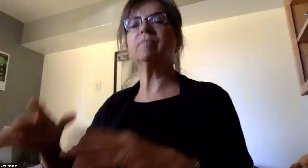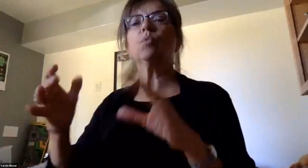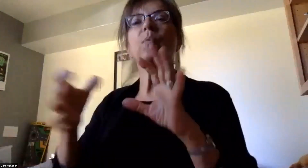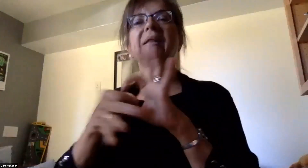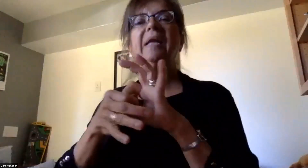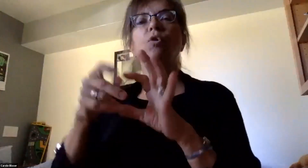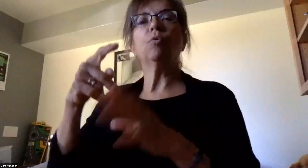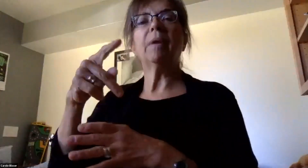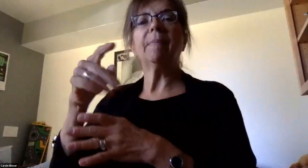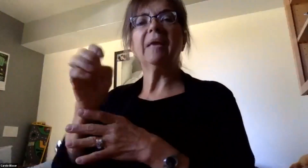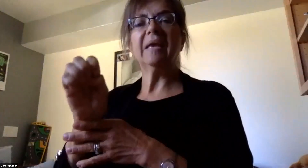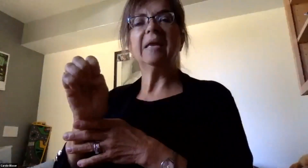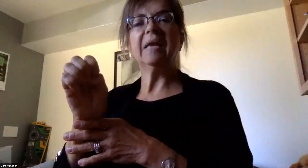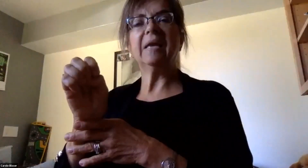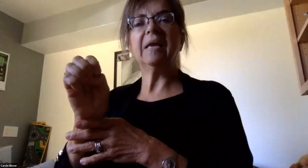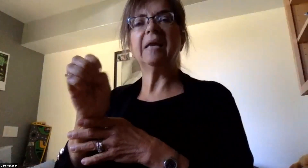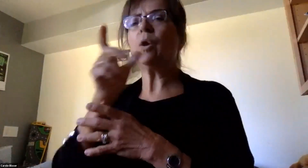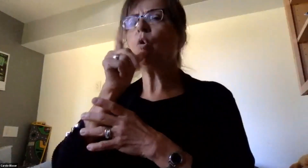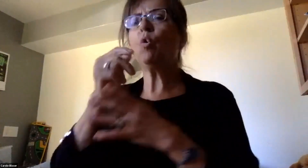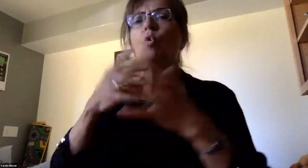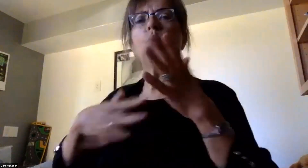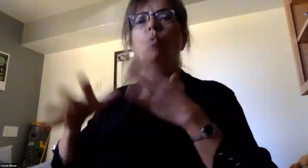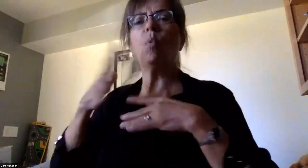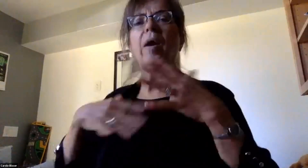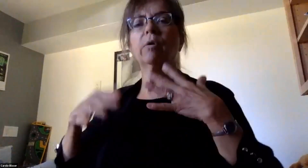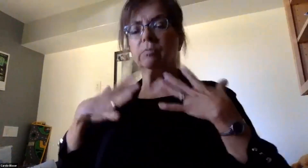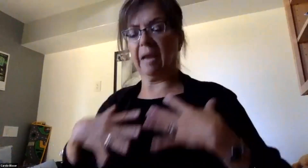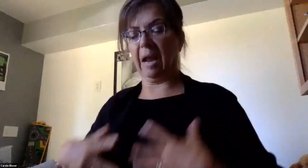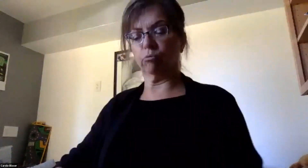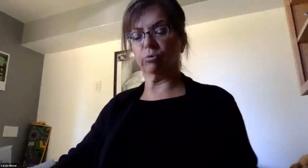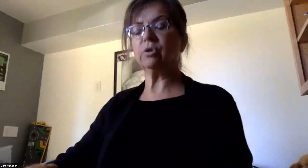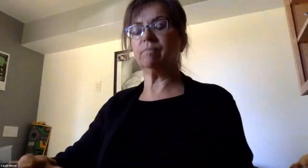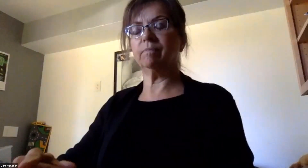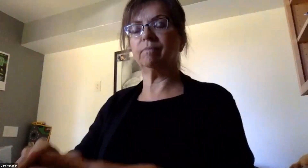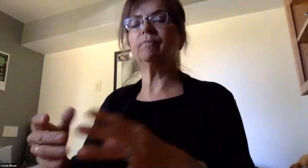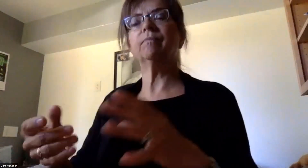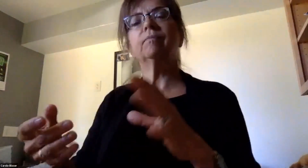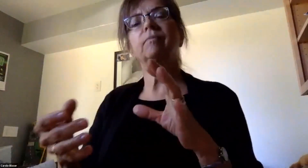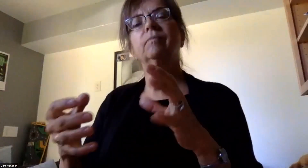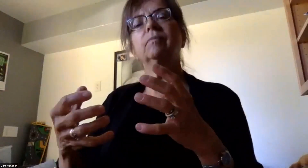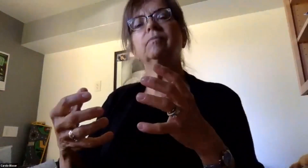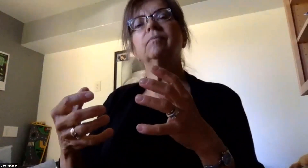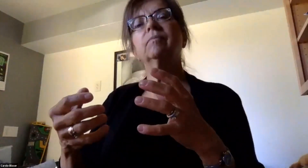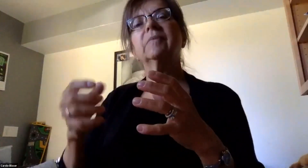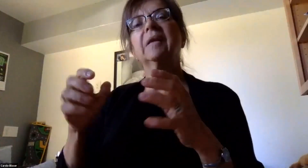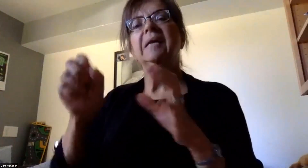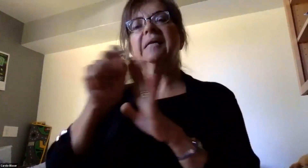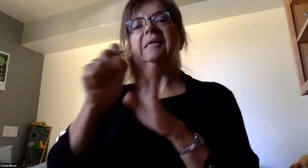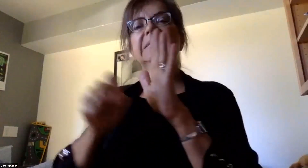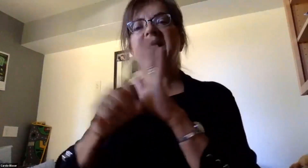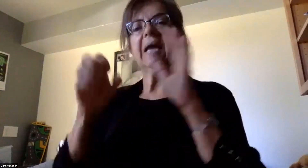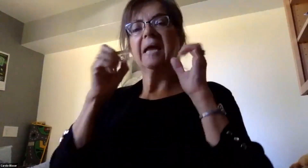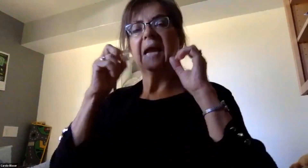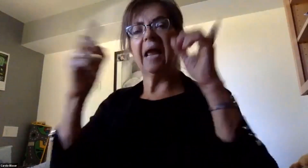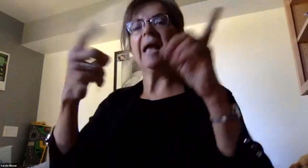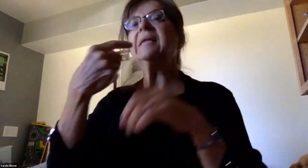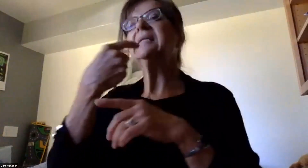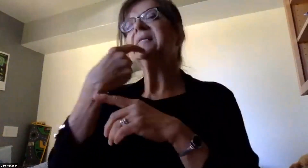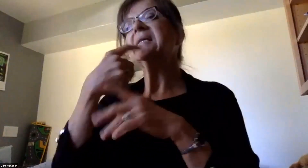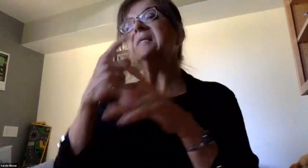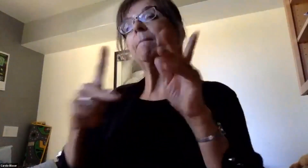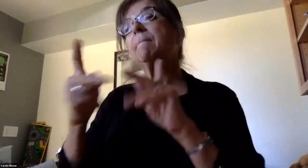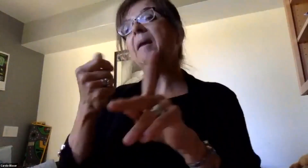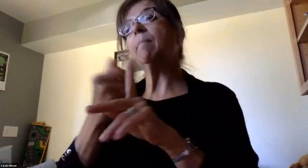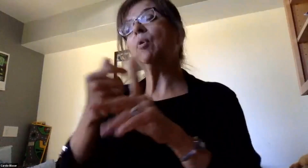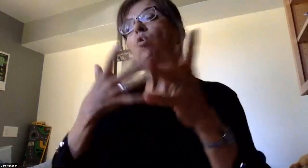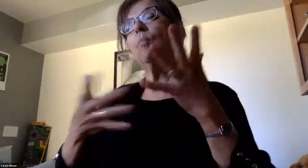PPE and who would be wearing gowns. Again, according to state ed guidance, the individuals who may be